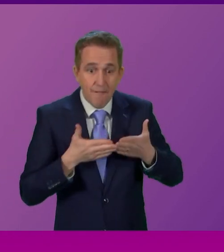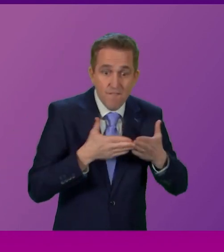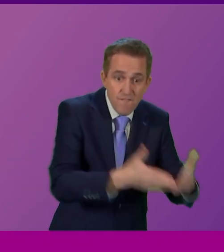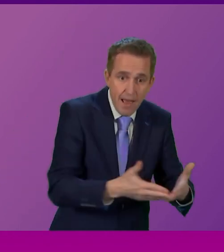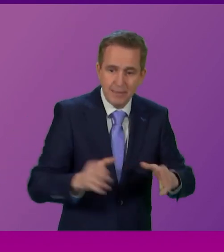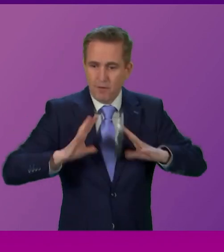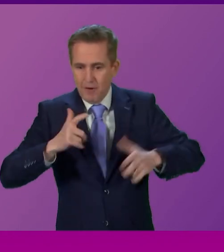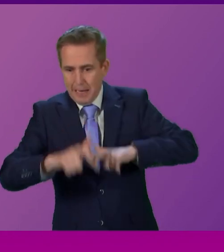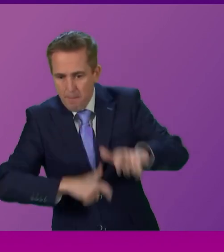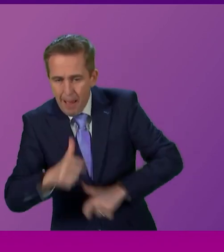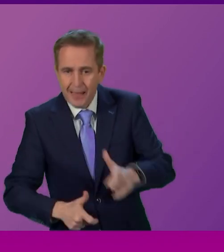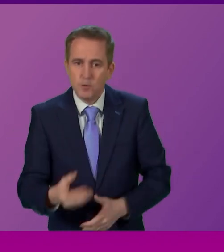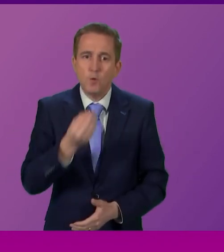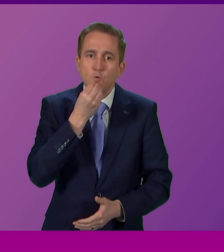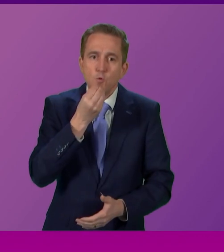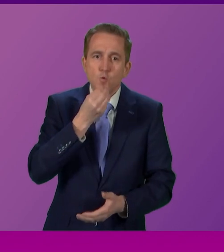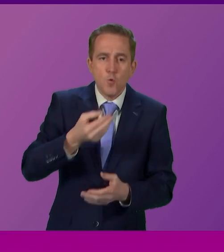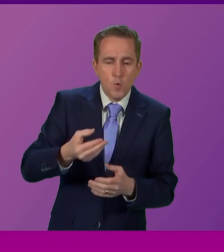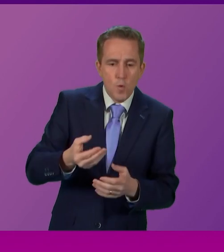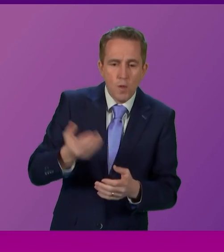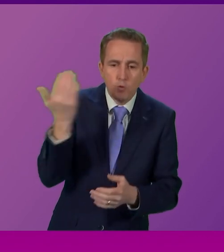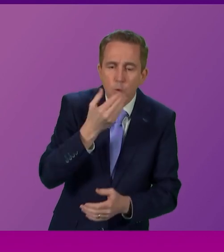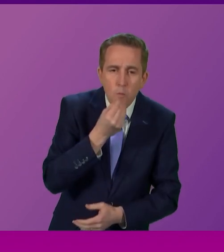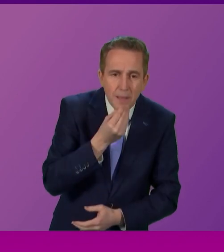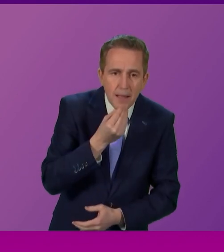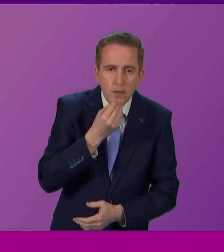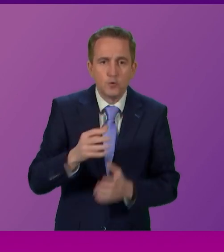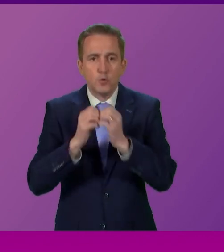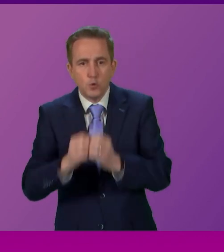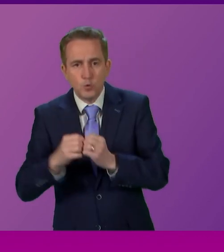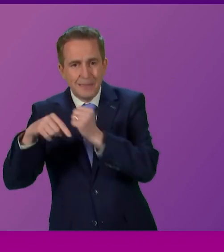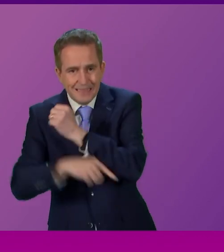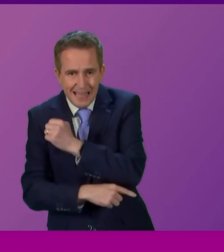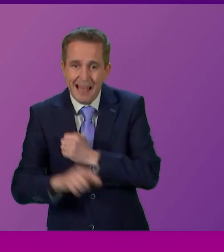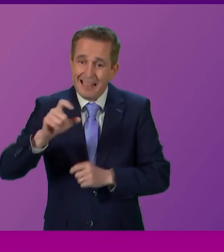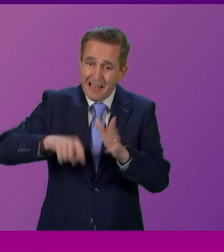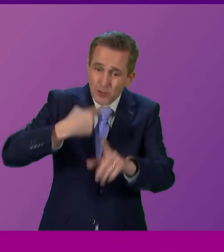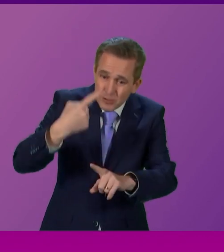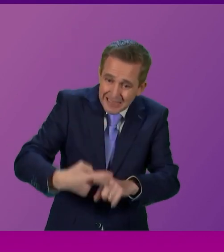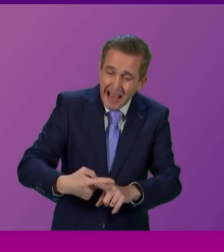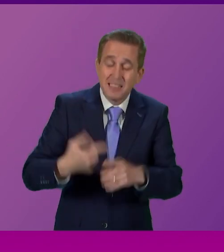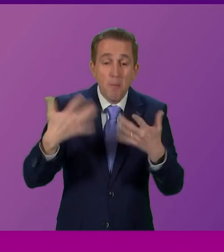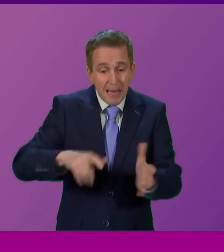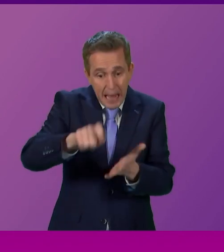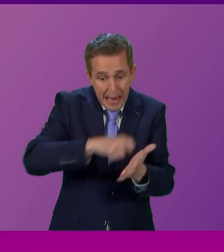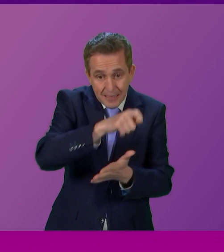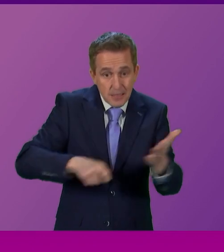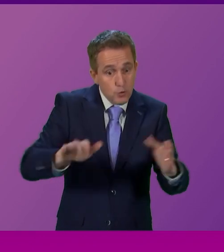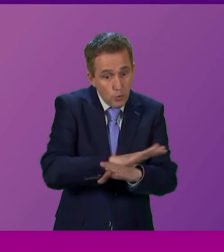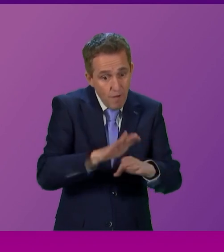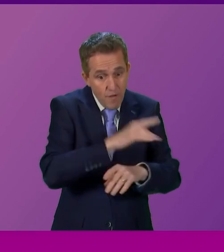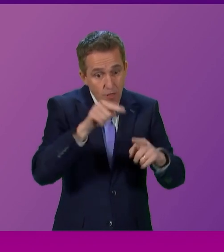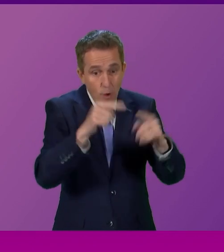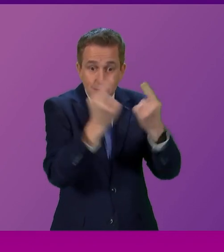on school meals, on a nationalised energy company, on student debt, on the council tax. And the list goes on and on. Because